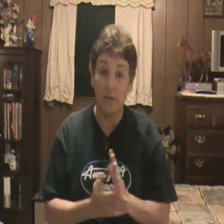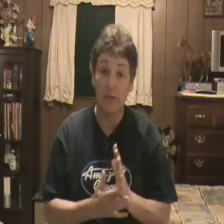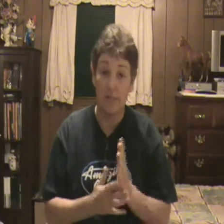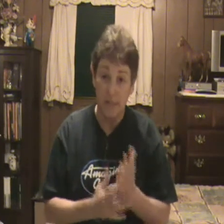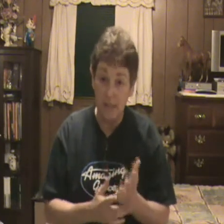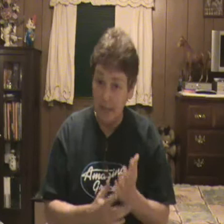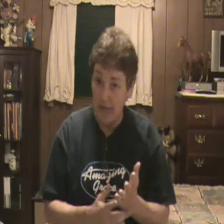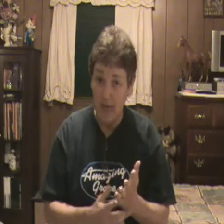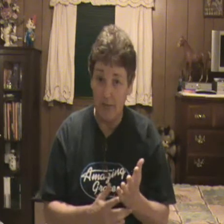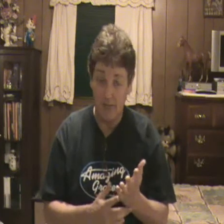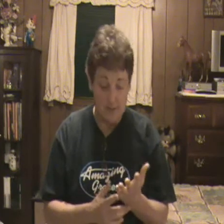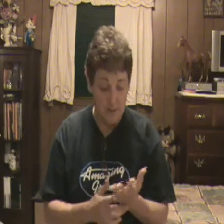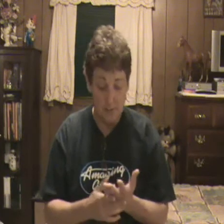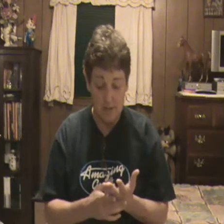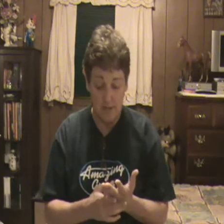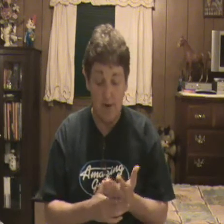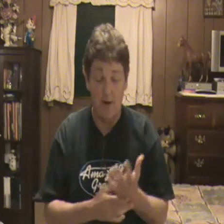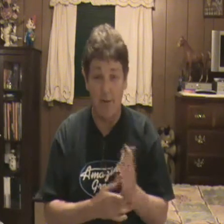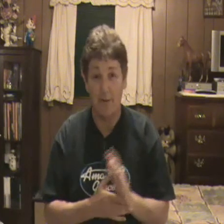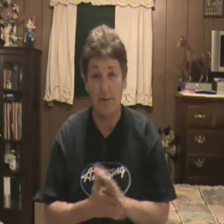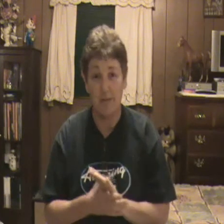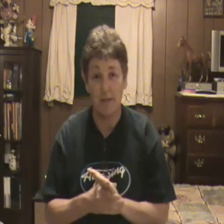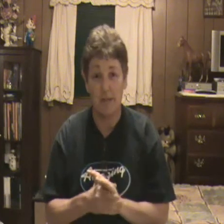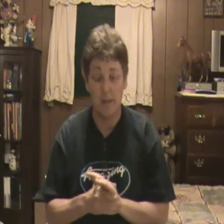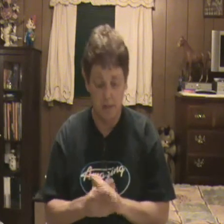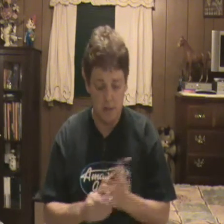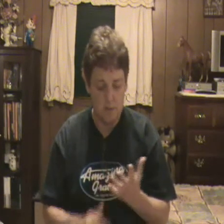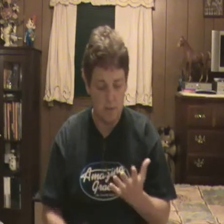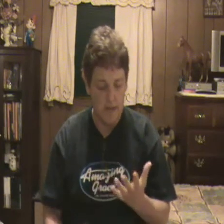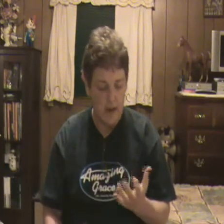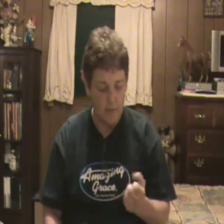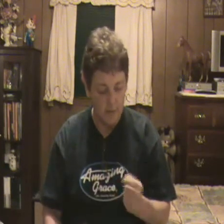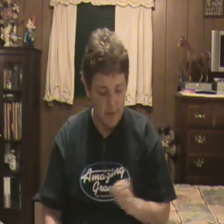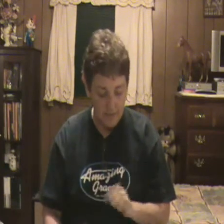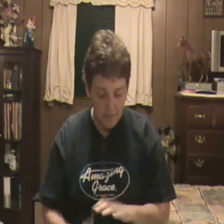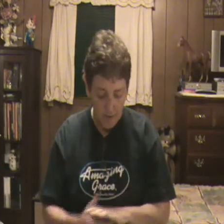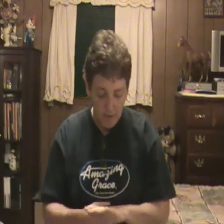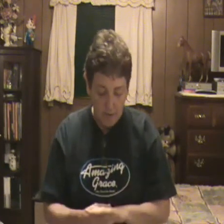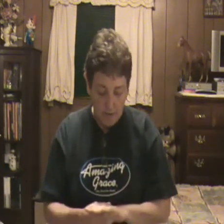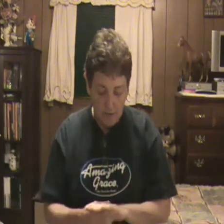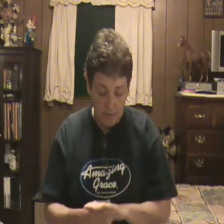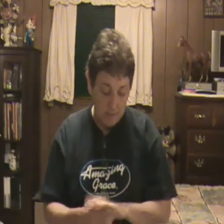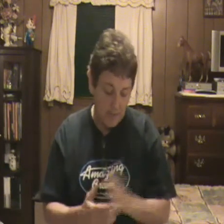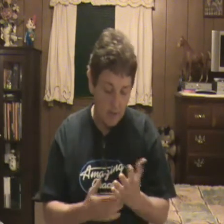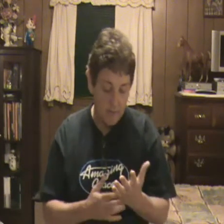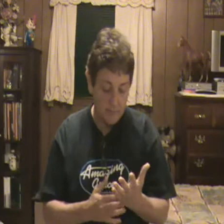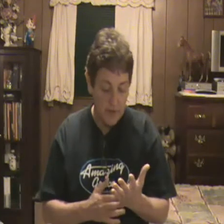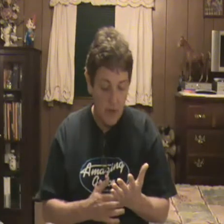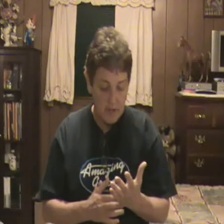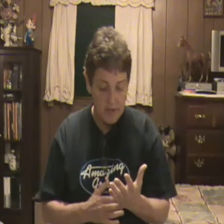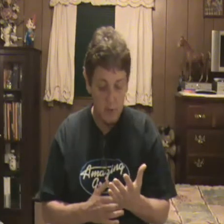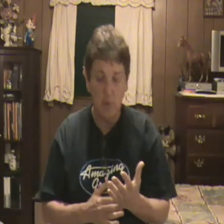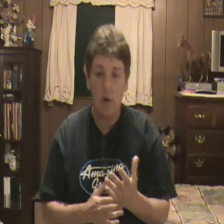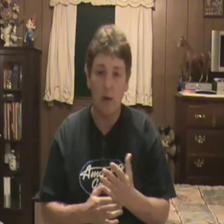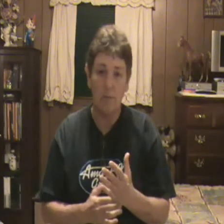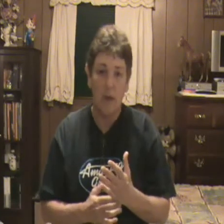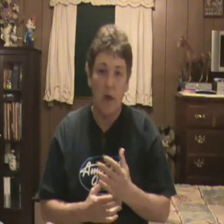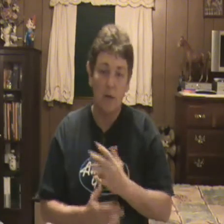live to see the day that this numbness is gone because, like I said, it's really aggravating. And I still, I